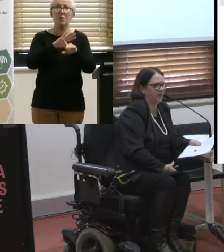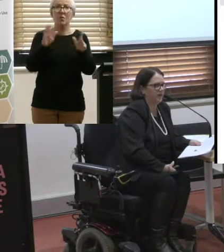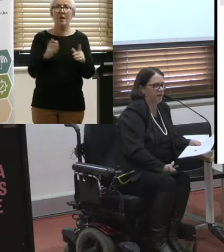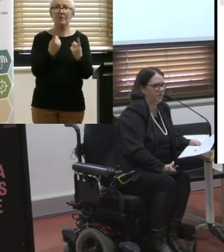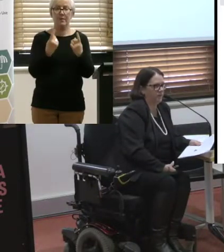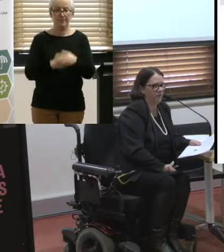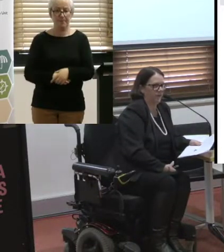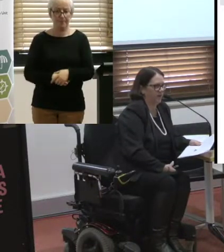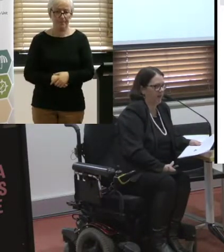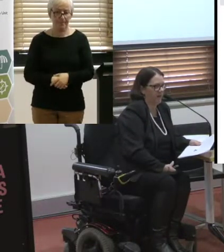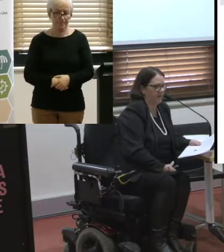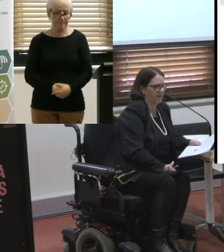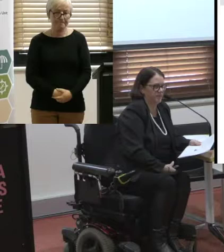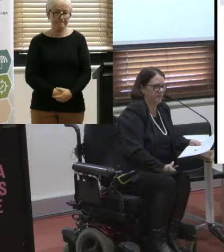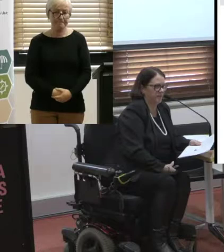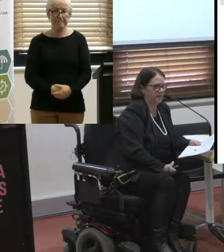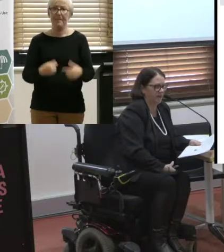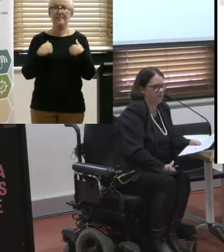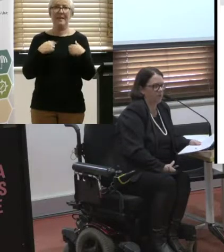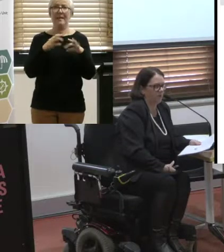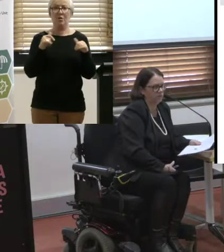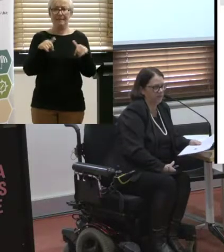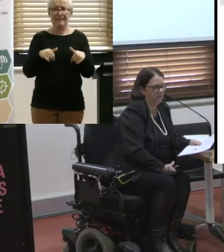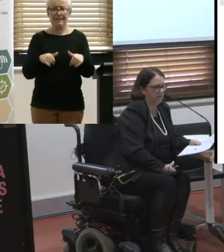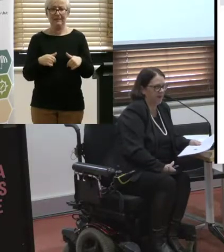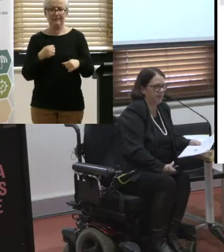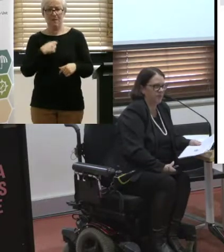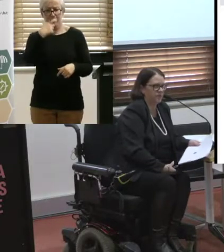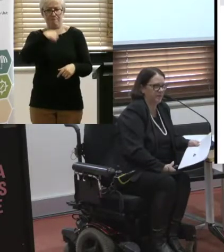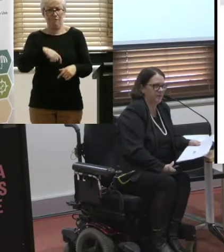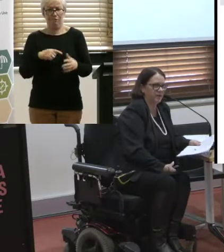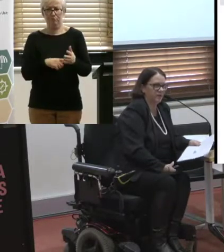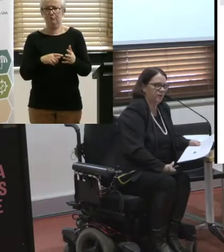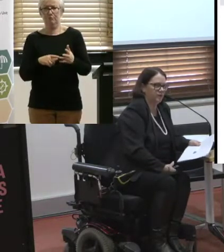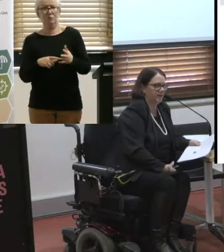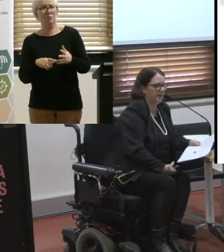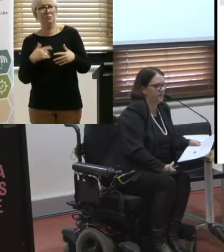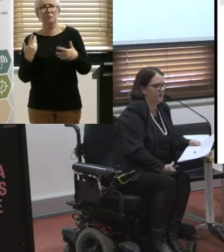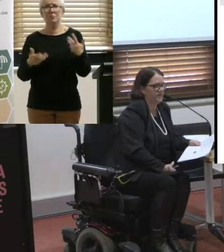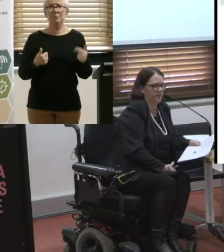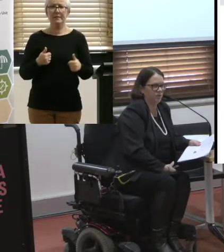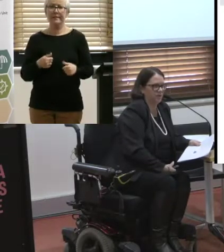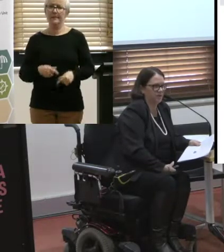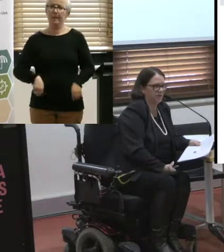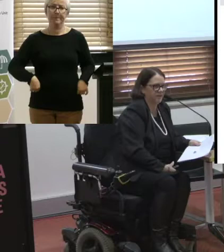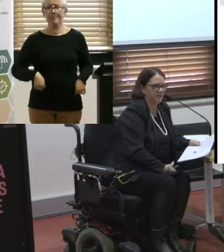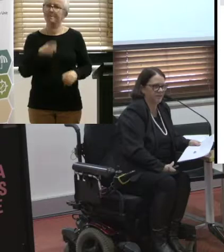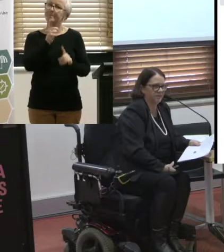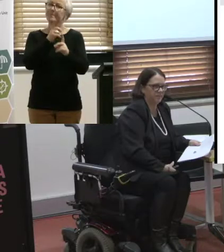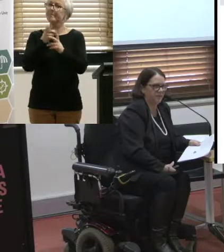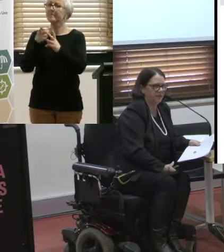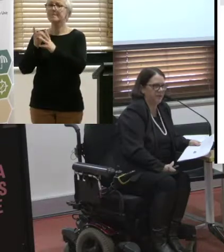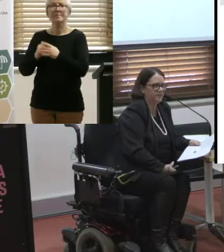And I'm not there as a commissioner and it's not my role anyway, but to be, you know, getting out the big stick approach and,